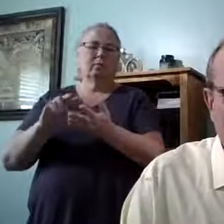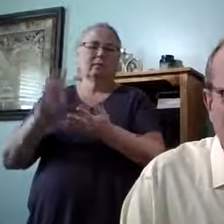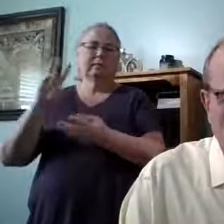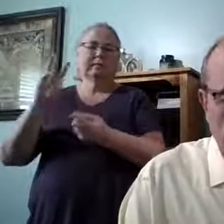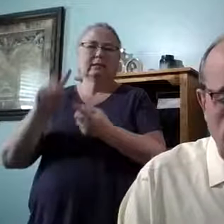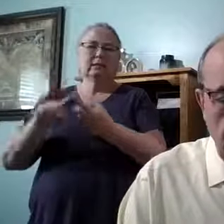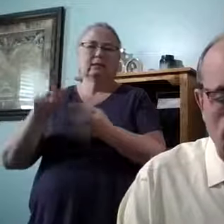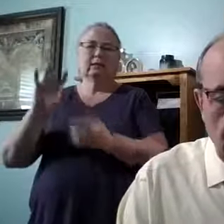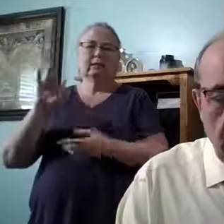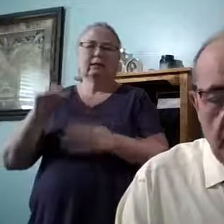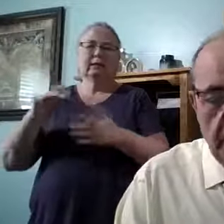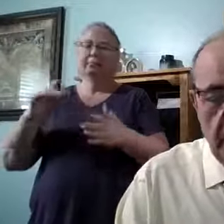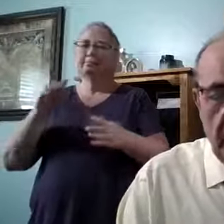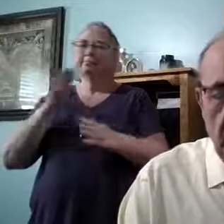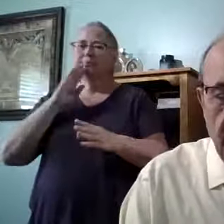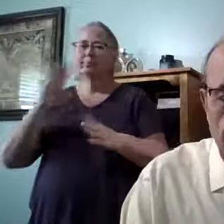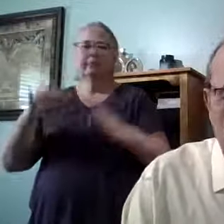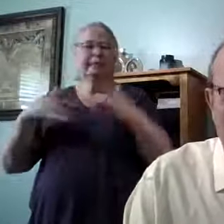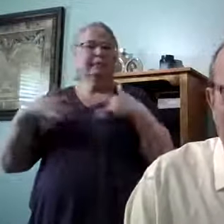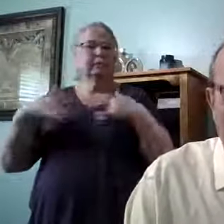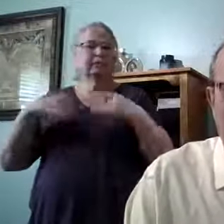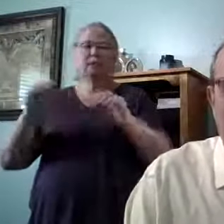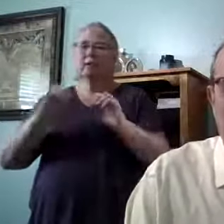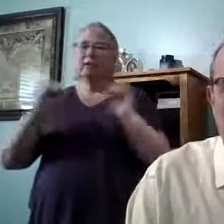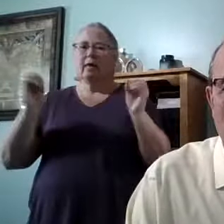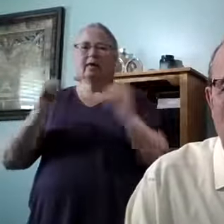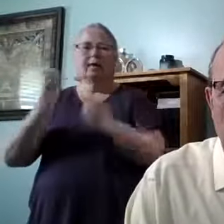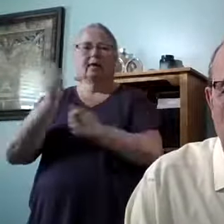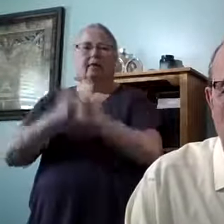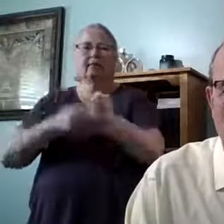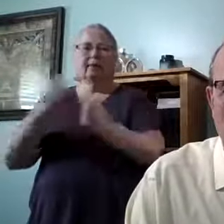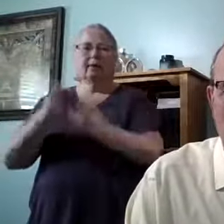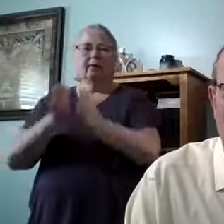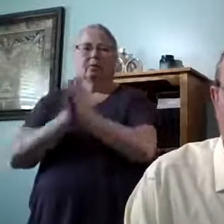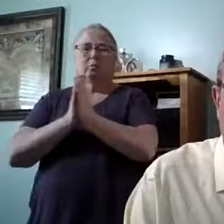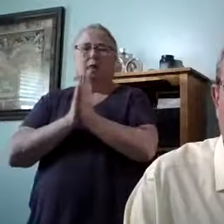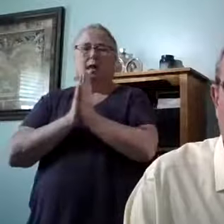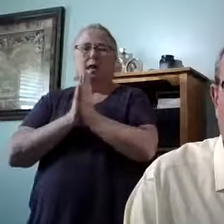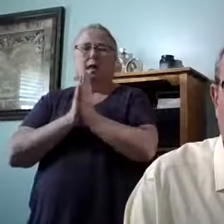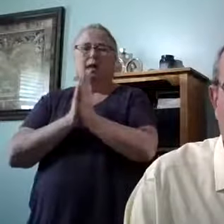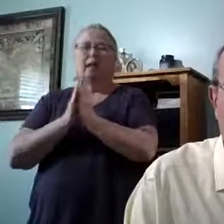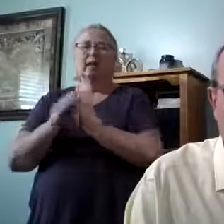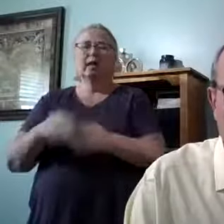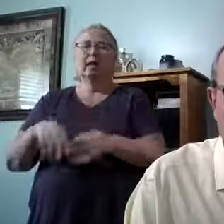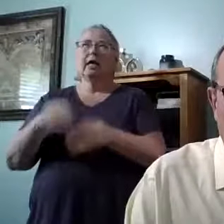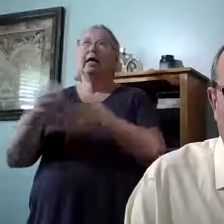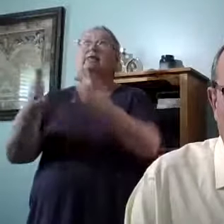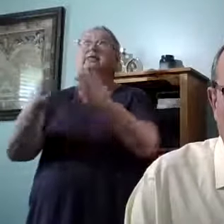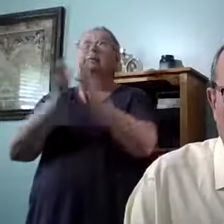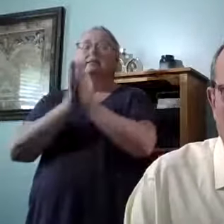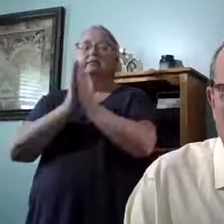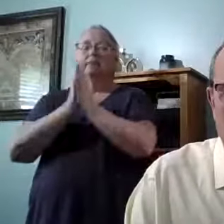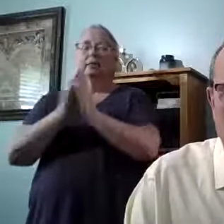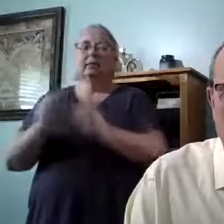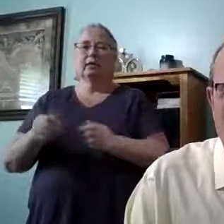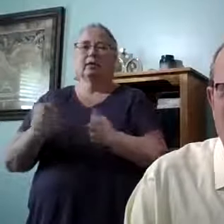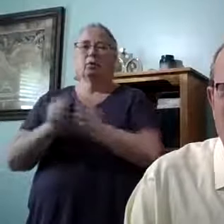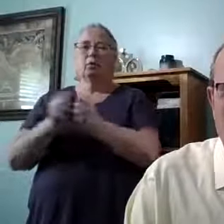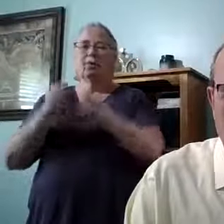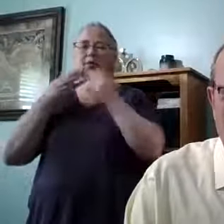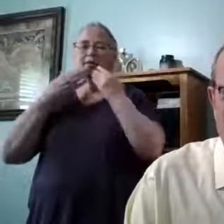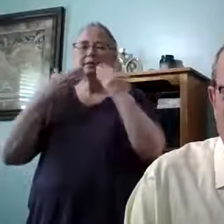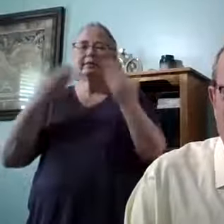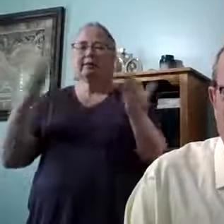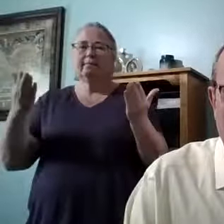but in everything by prayer and supplication. That means everything. With thanksgiving,